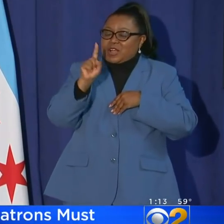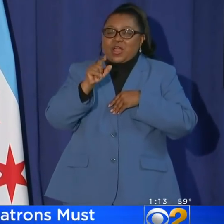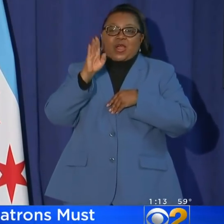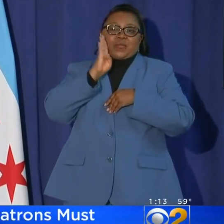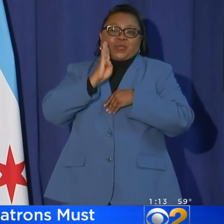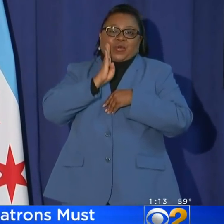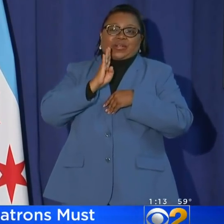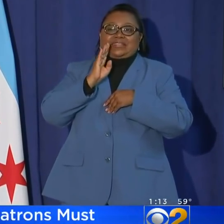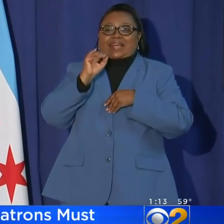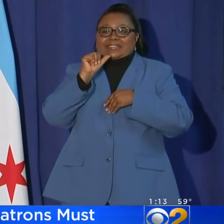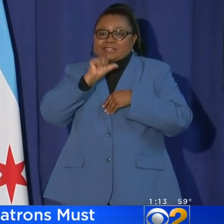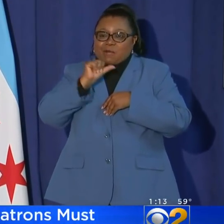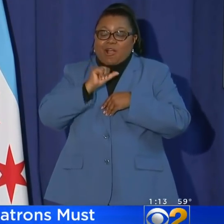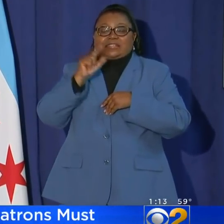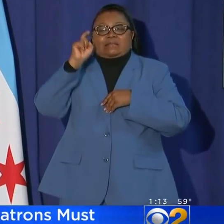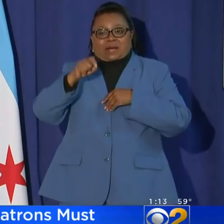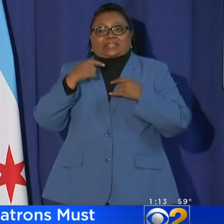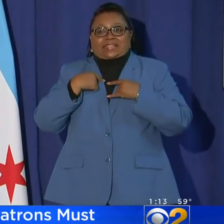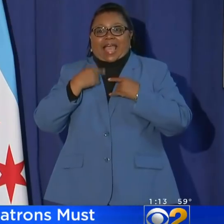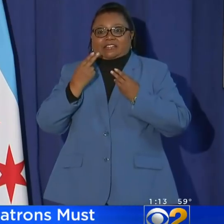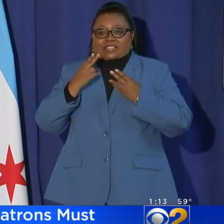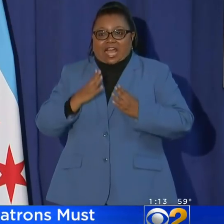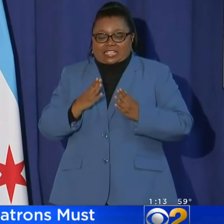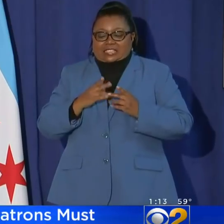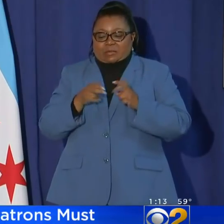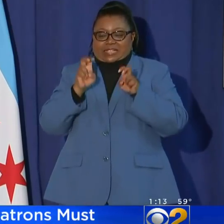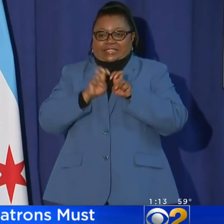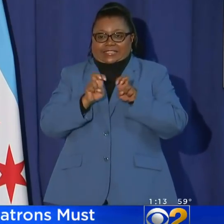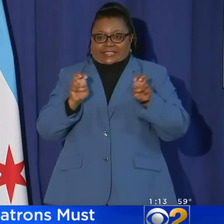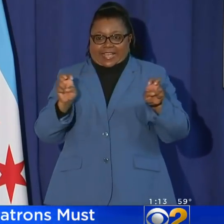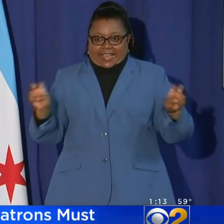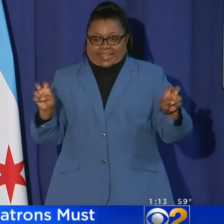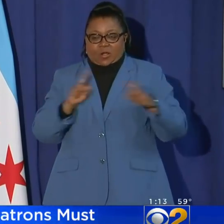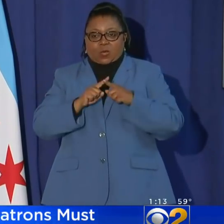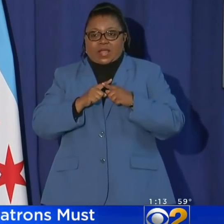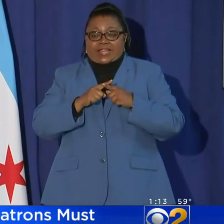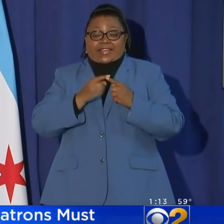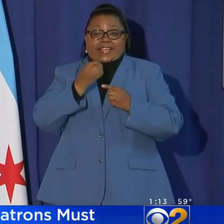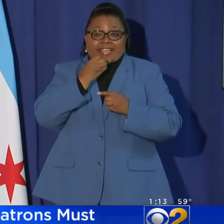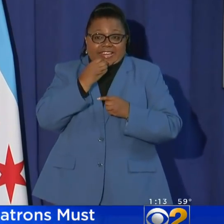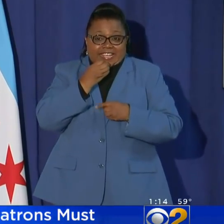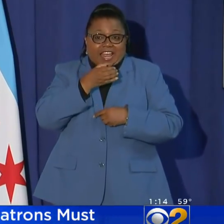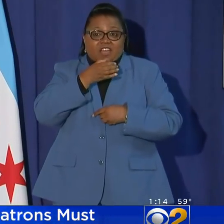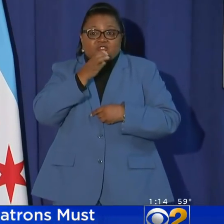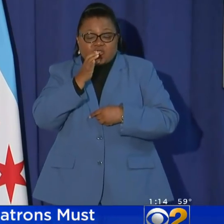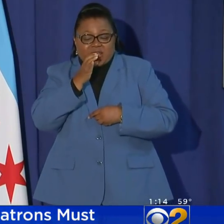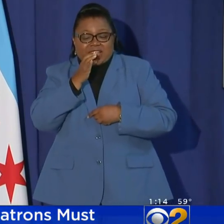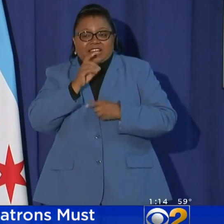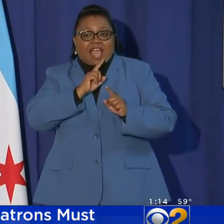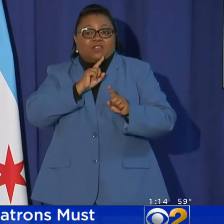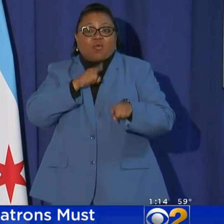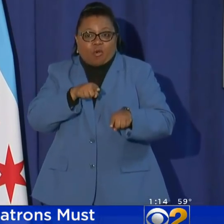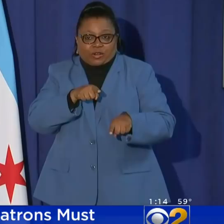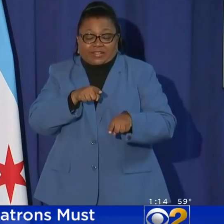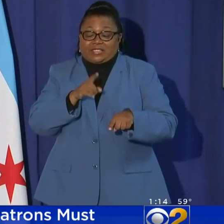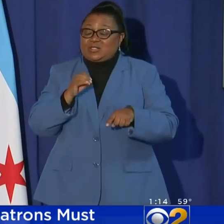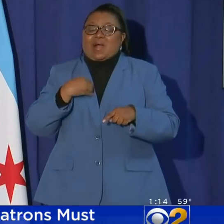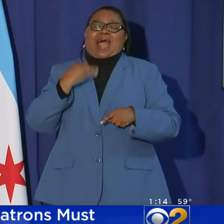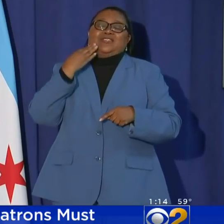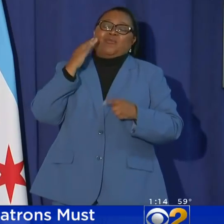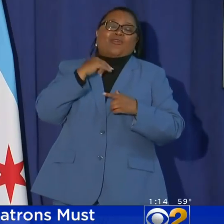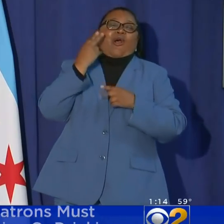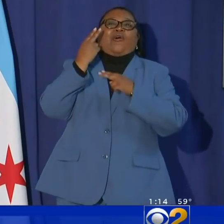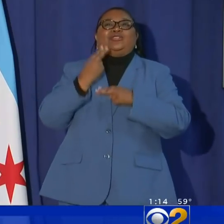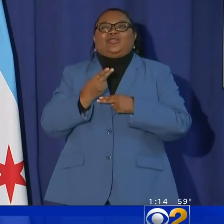Breweries, taverns, and bars must have customers seated when eating and drinking and ordering. So I know